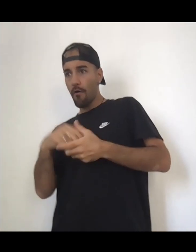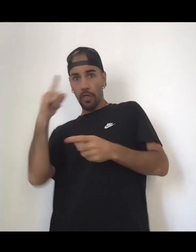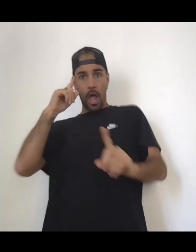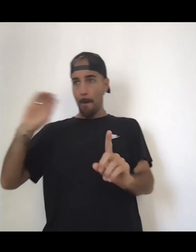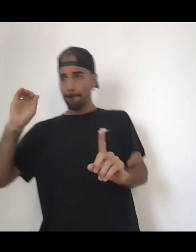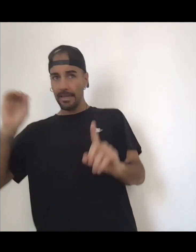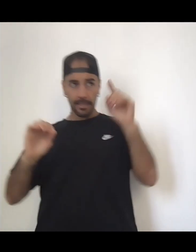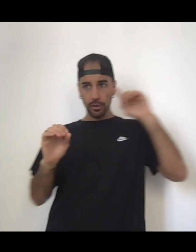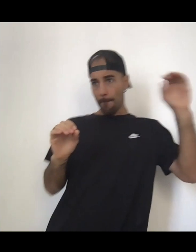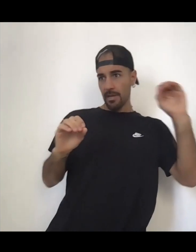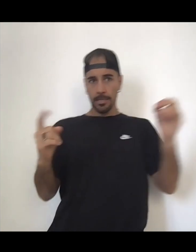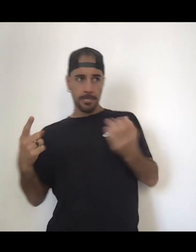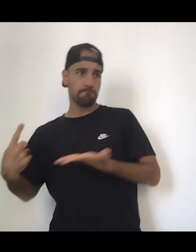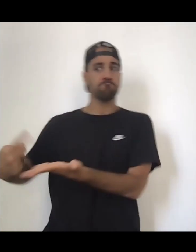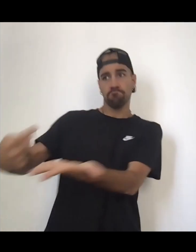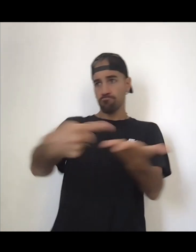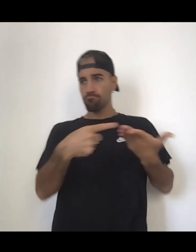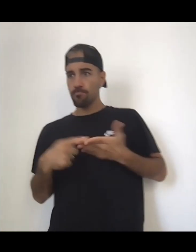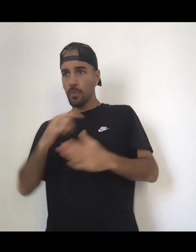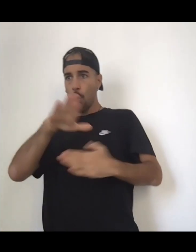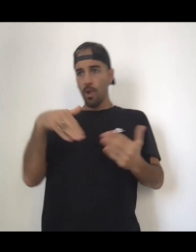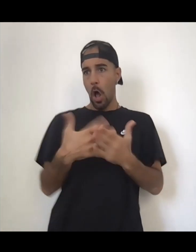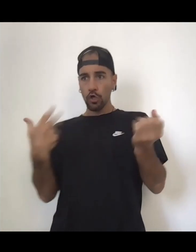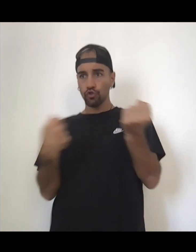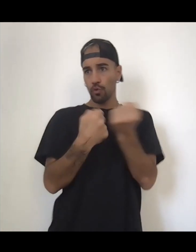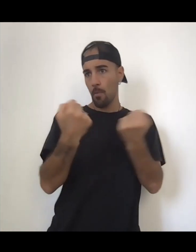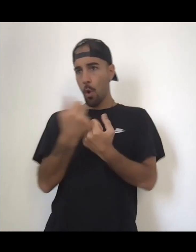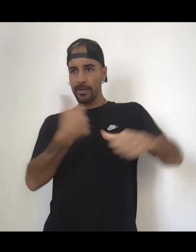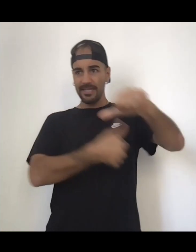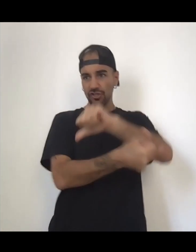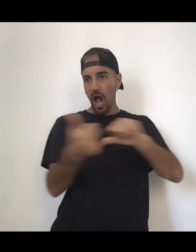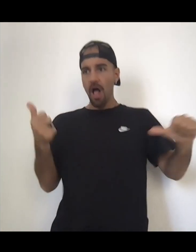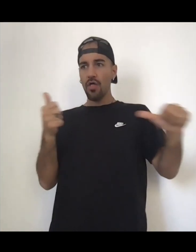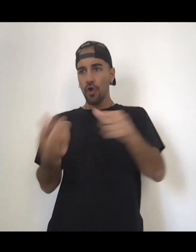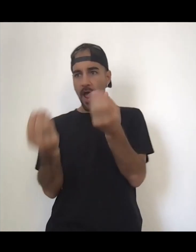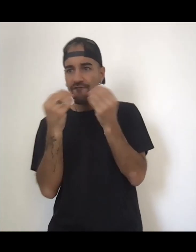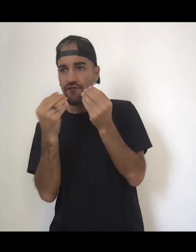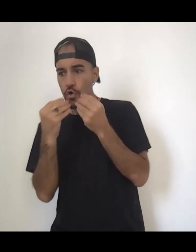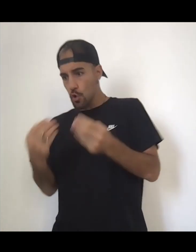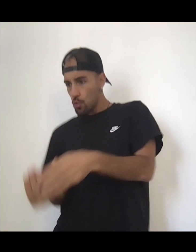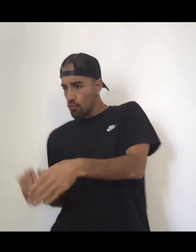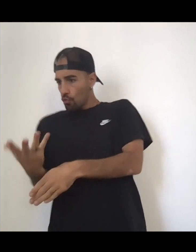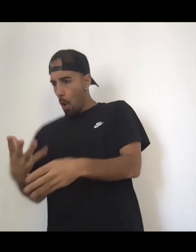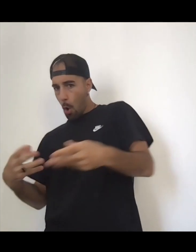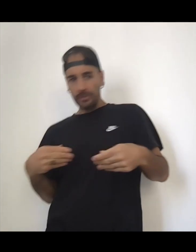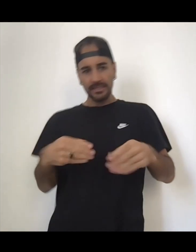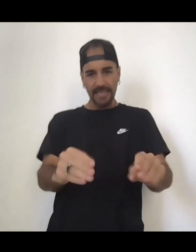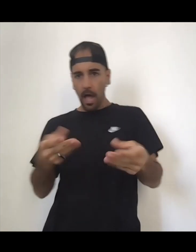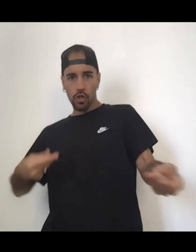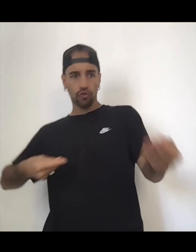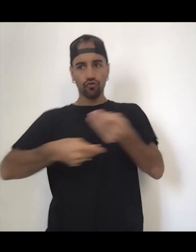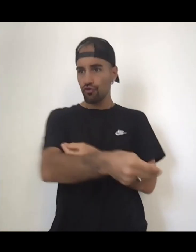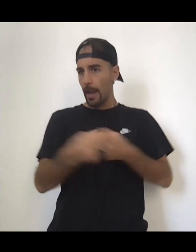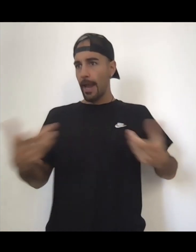involved. I want to create a village where we make food and a retreat space and an eco-friendly hotel space. Like